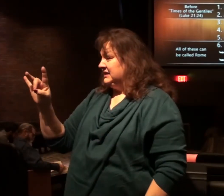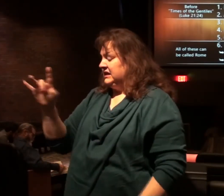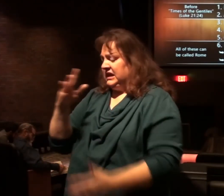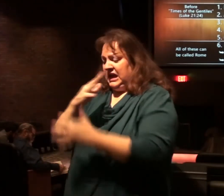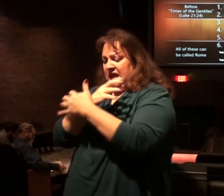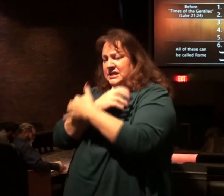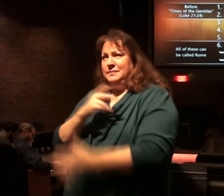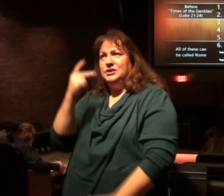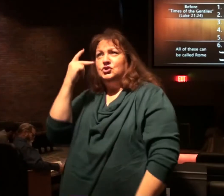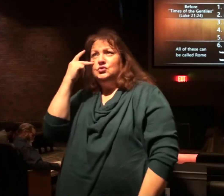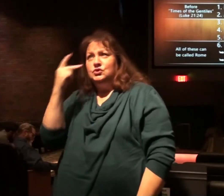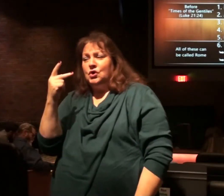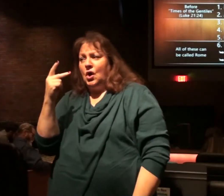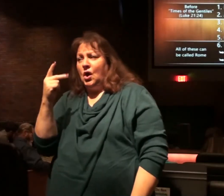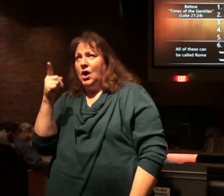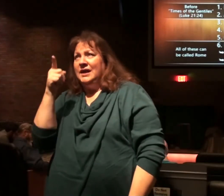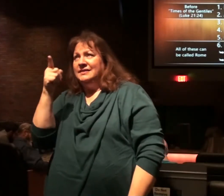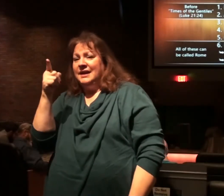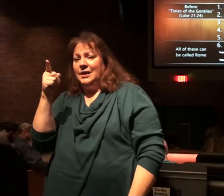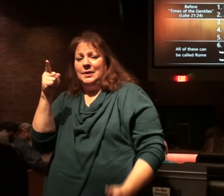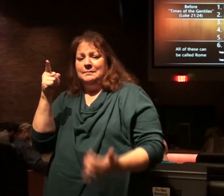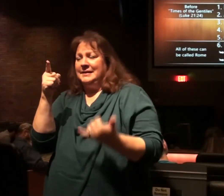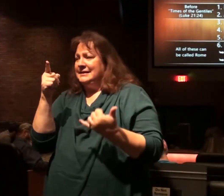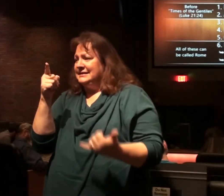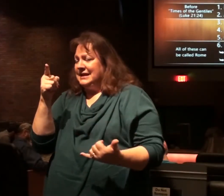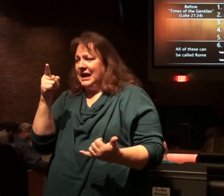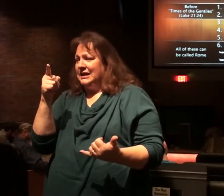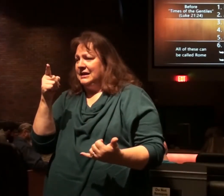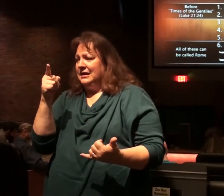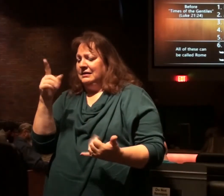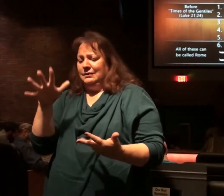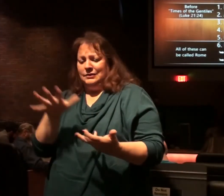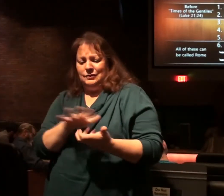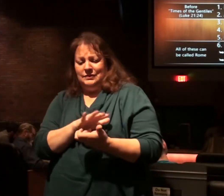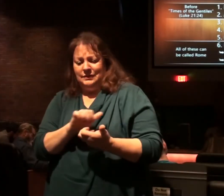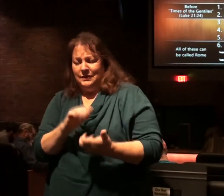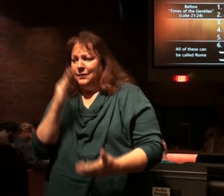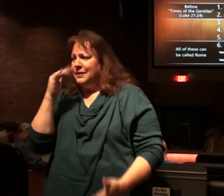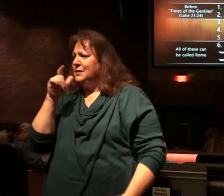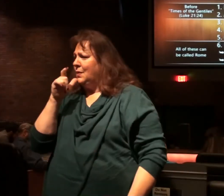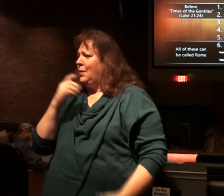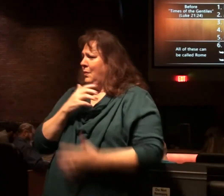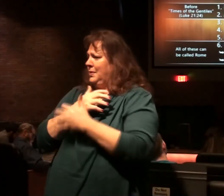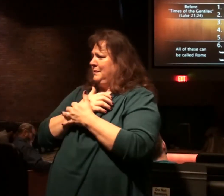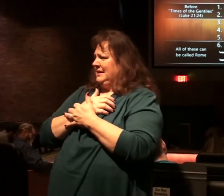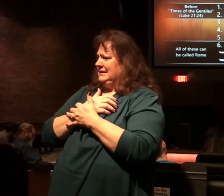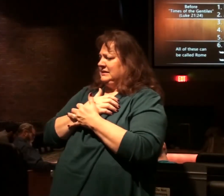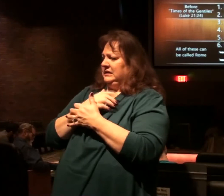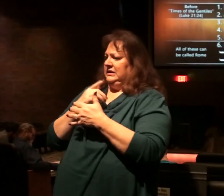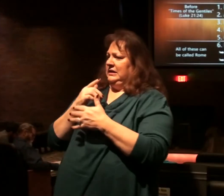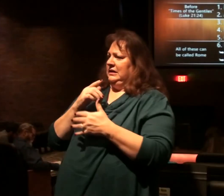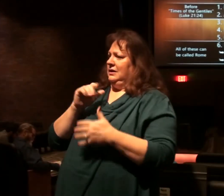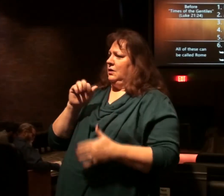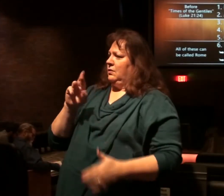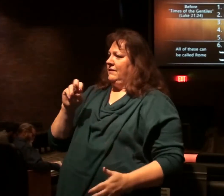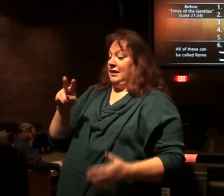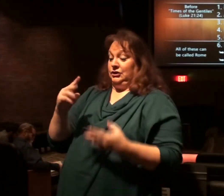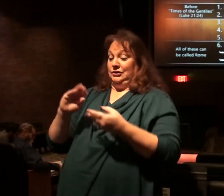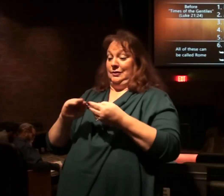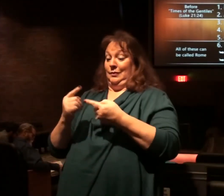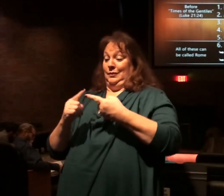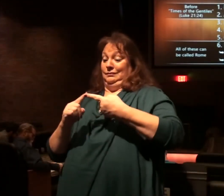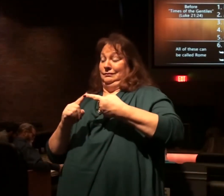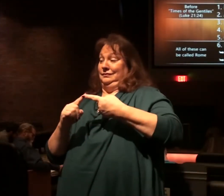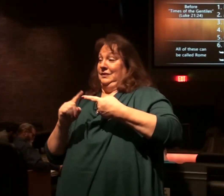The beast that you saw was and is not about to come out of the abyss and go to destruction. We know who that beast is. That's the first beast in Revelation 13.